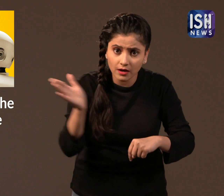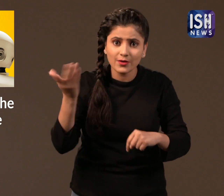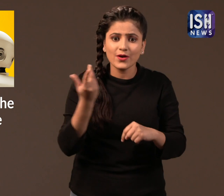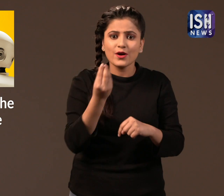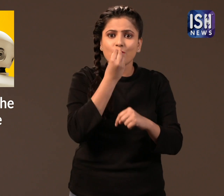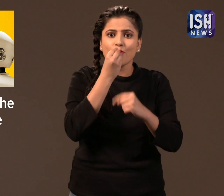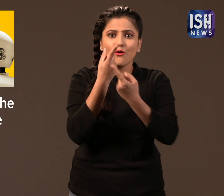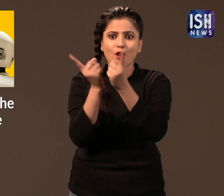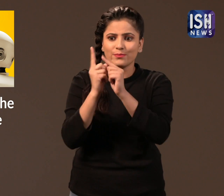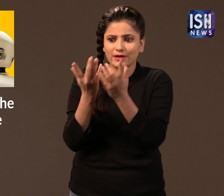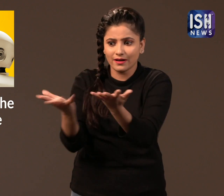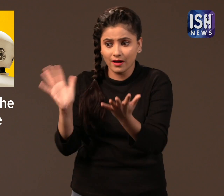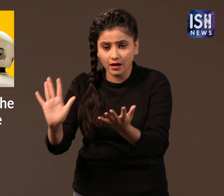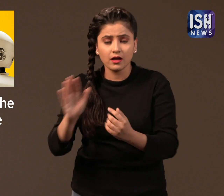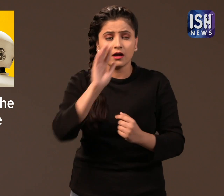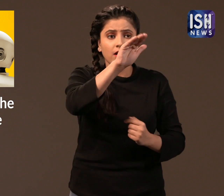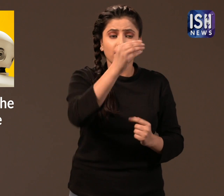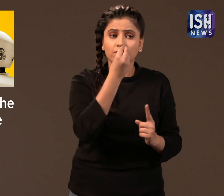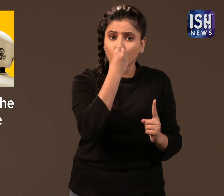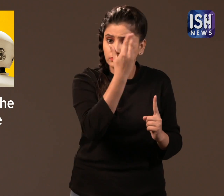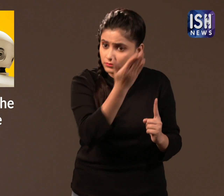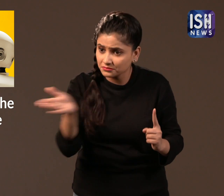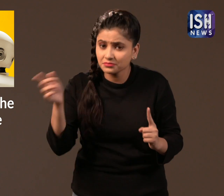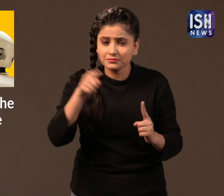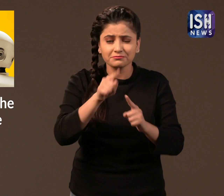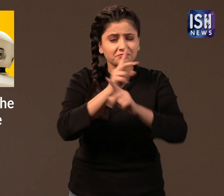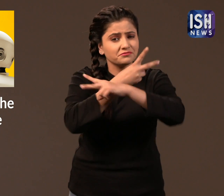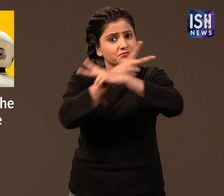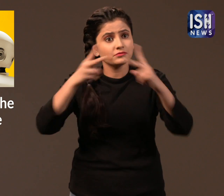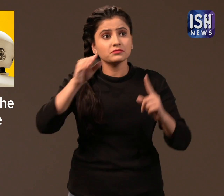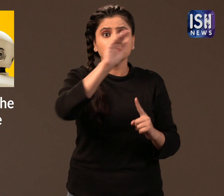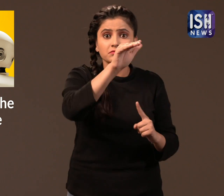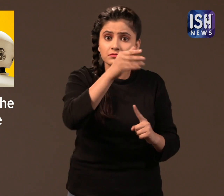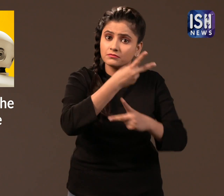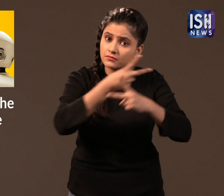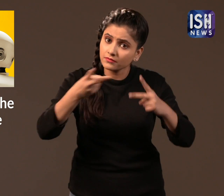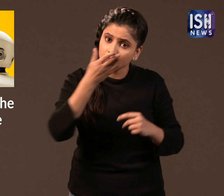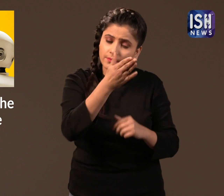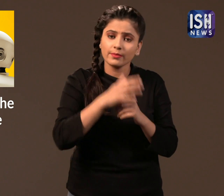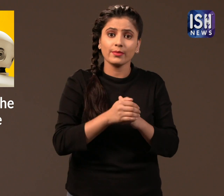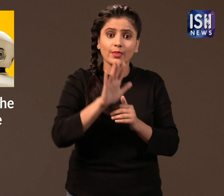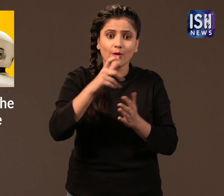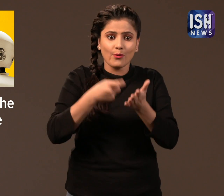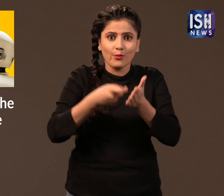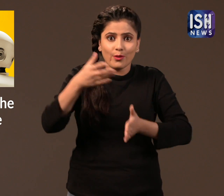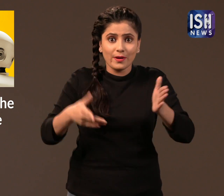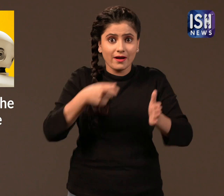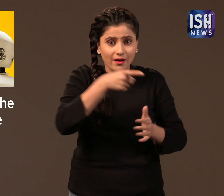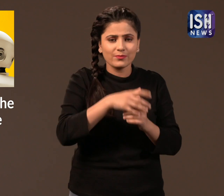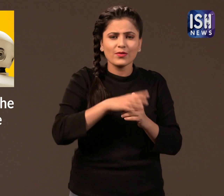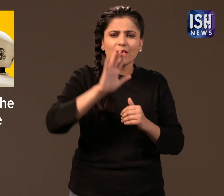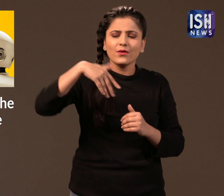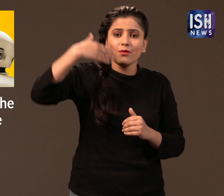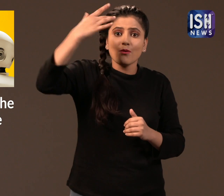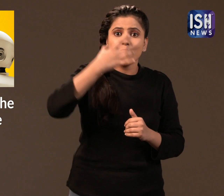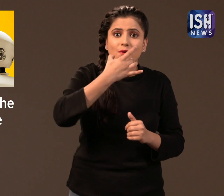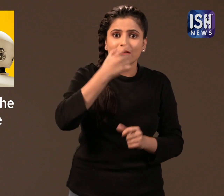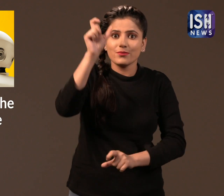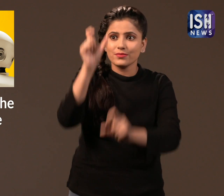to take their medicine or to have a snack and many such tasks. The number of adults above